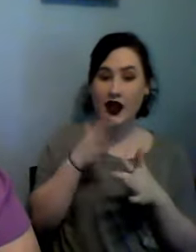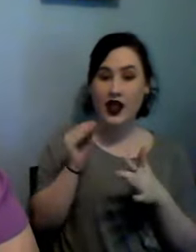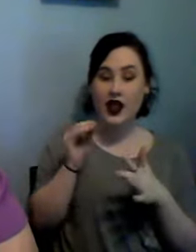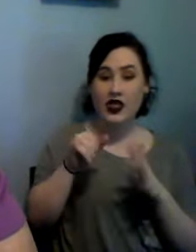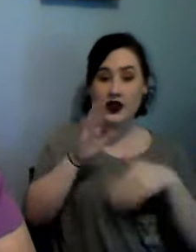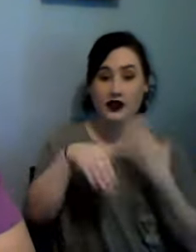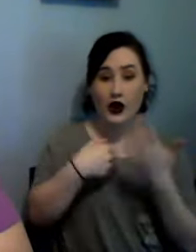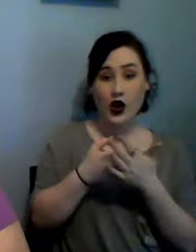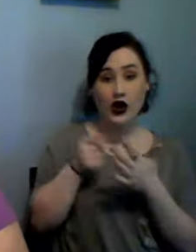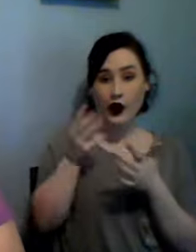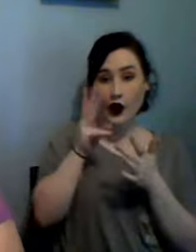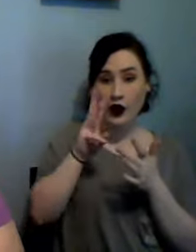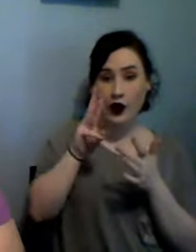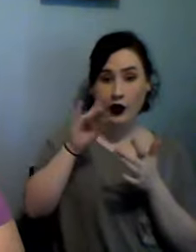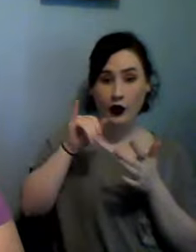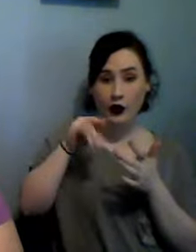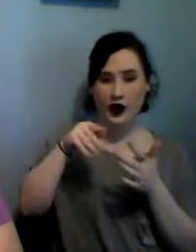so sad but true